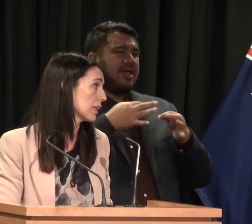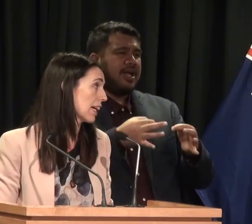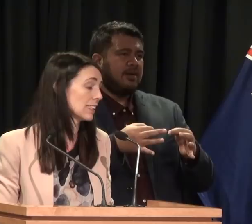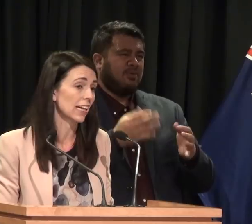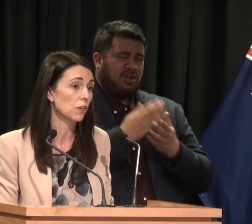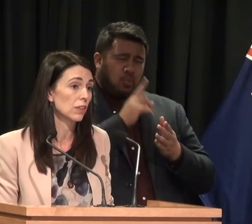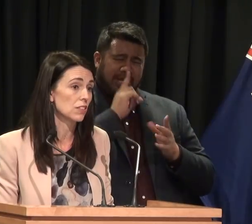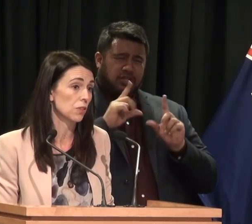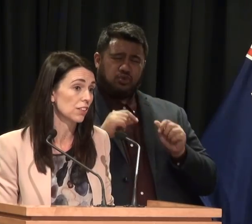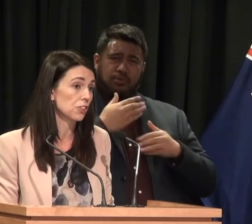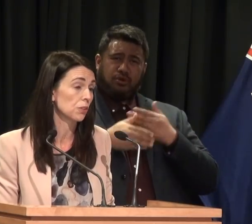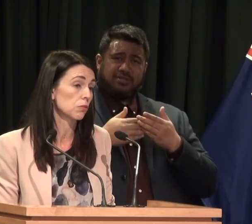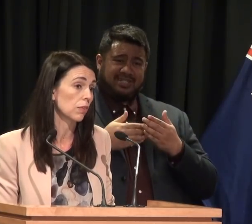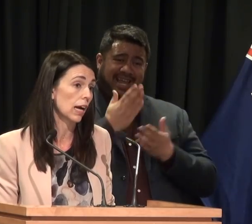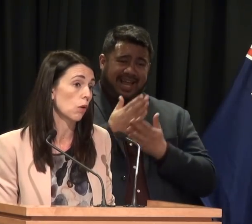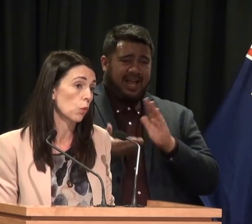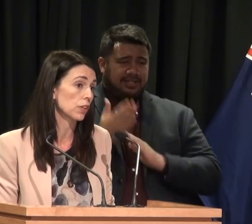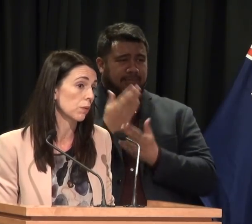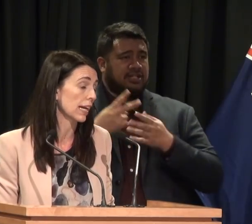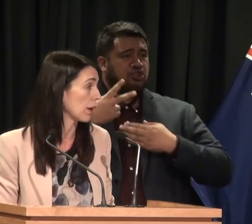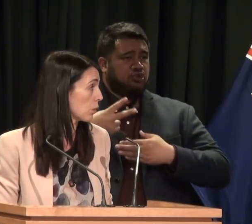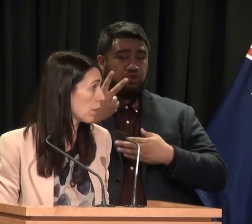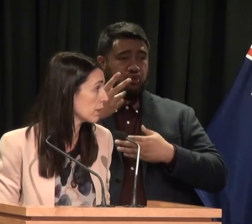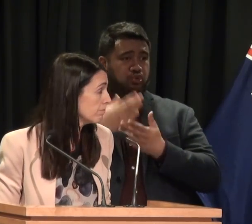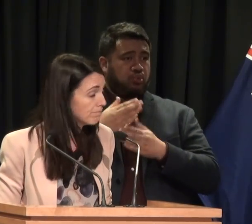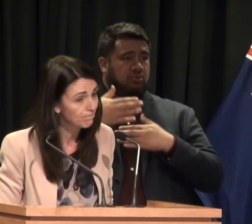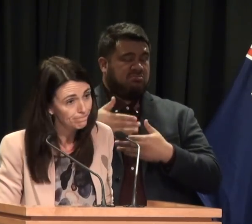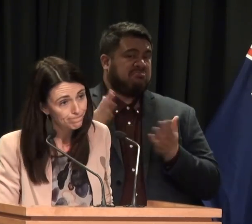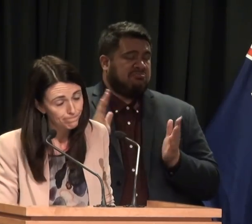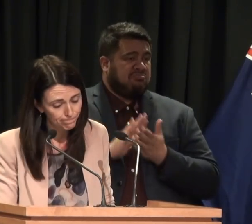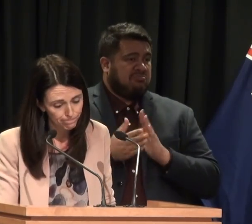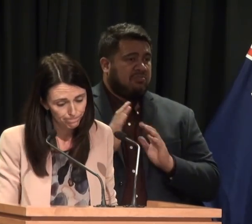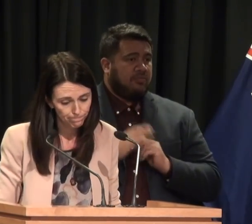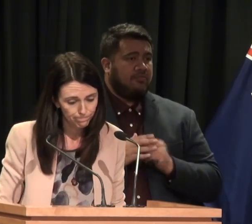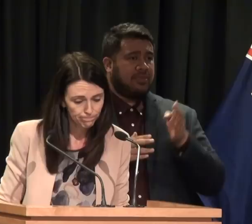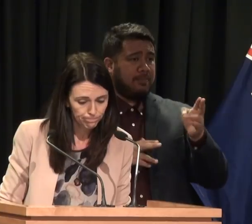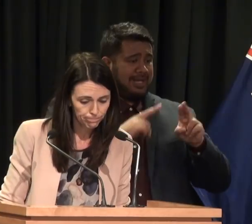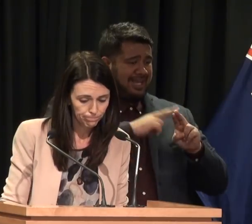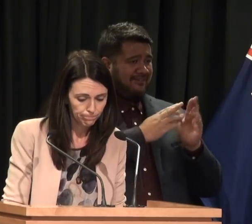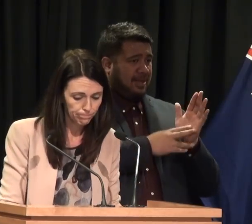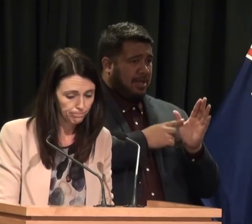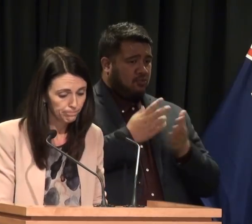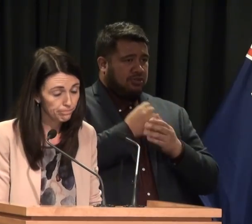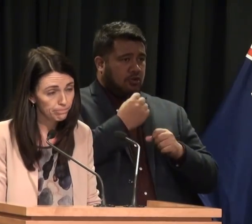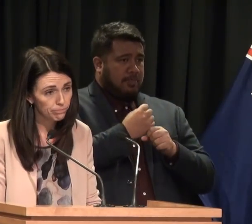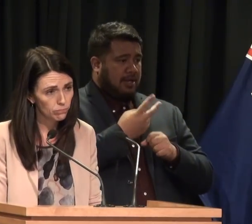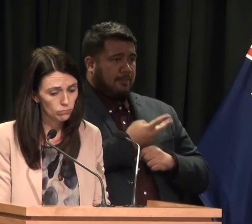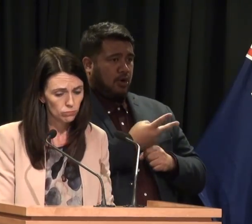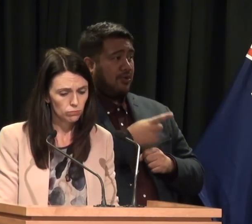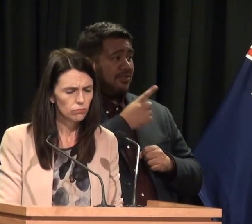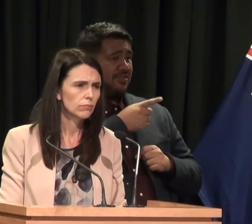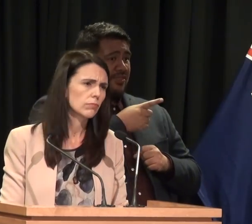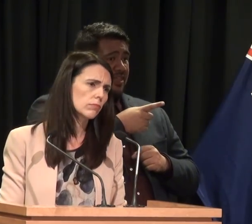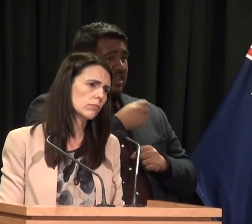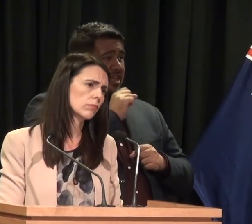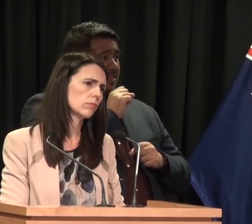we can ultimately undertake with this Tranche 2 of work that we're now underway with. It's clear that the FMA and the Reserve Bank whitewashed